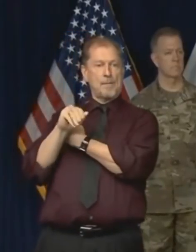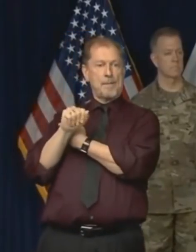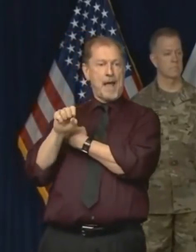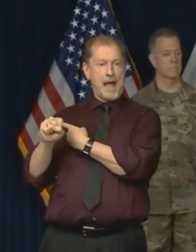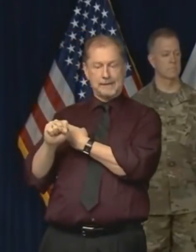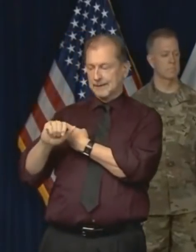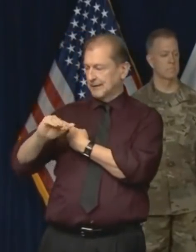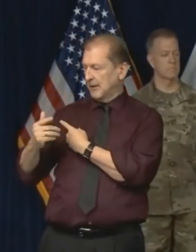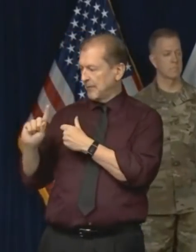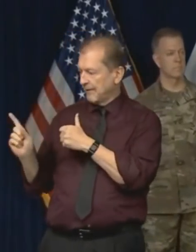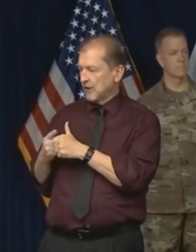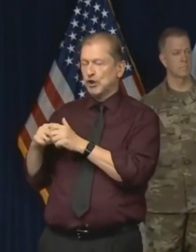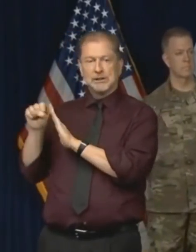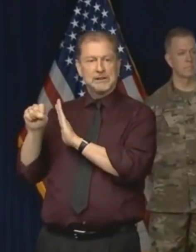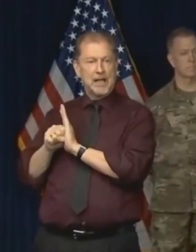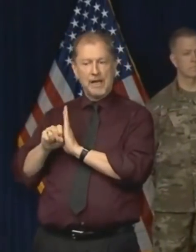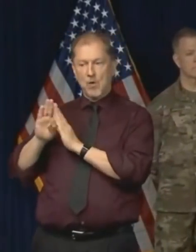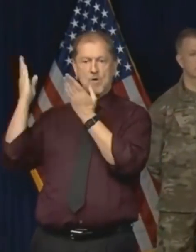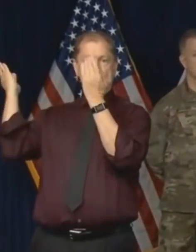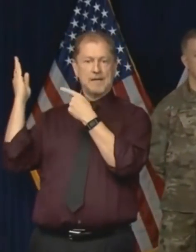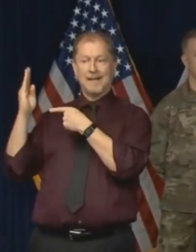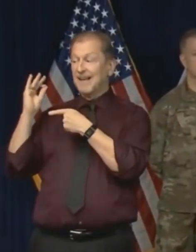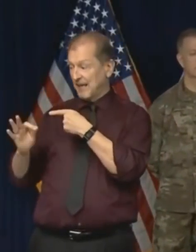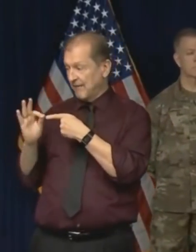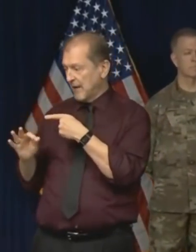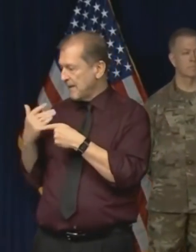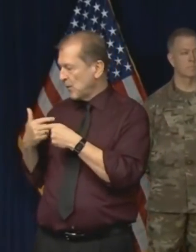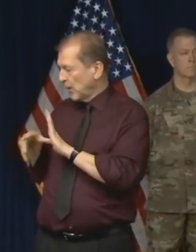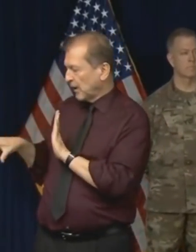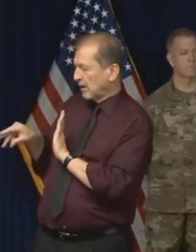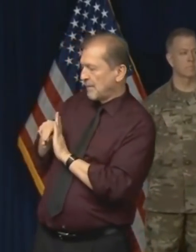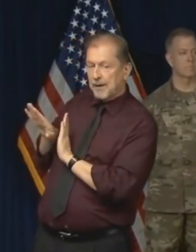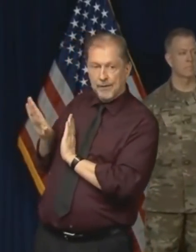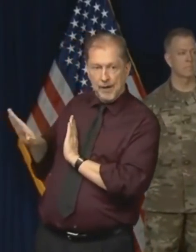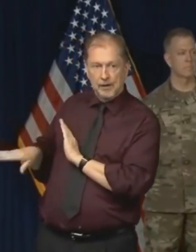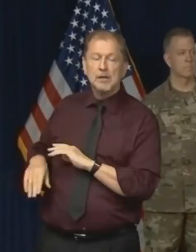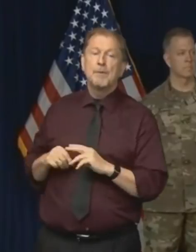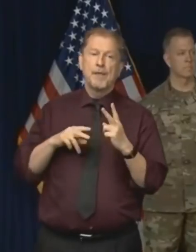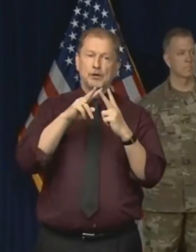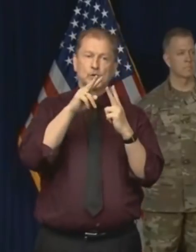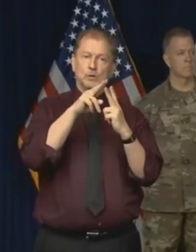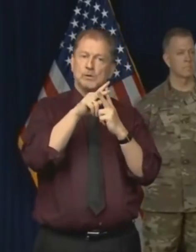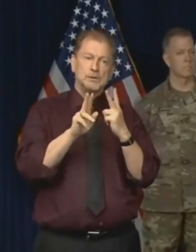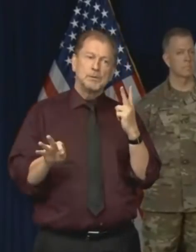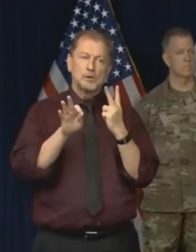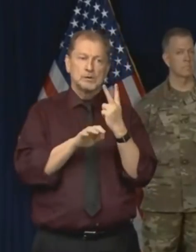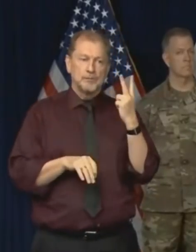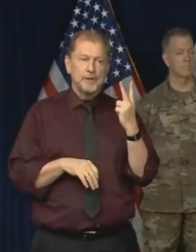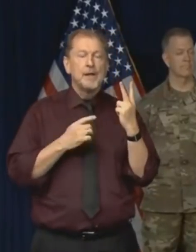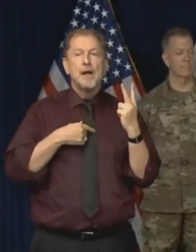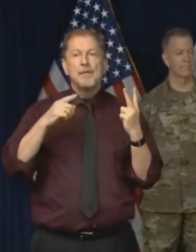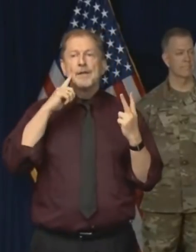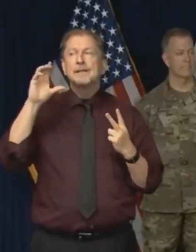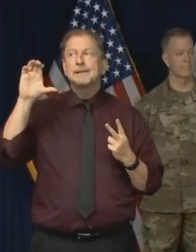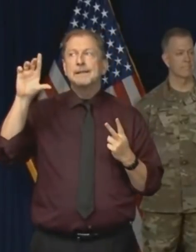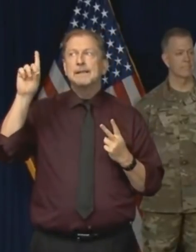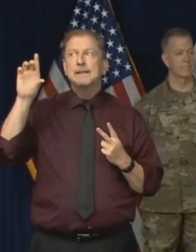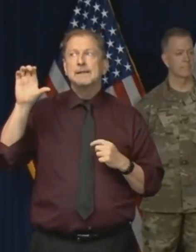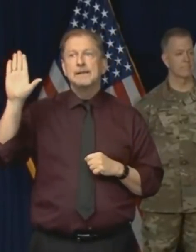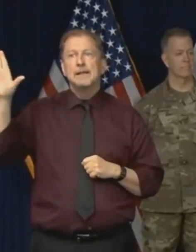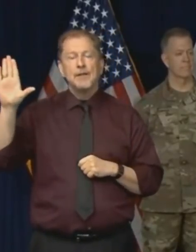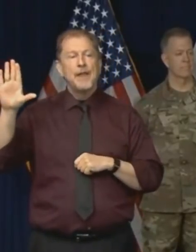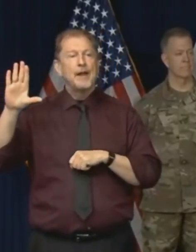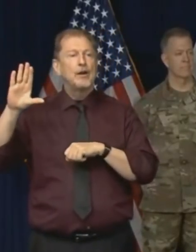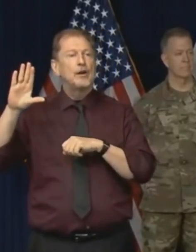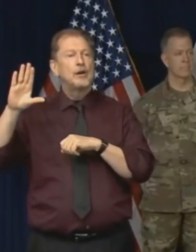to me like it will be very effective. And so those are the two things that we're, you know, focusing on. And I think the CDC guidelines are really in